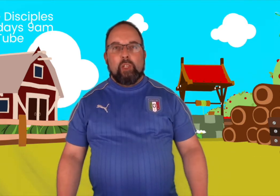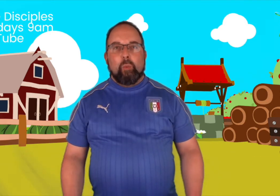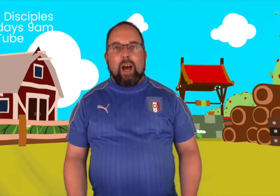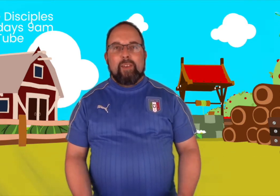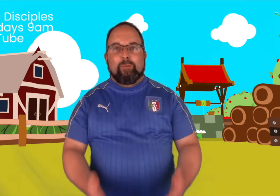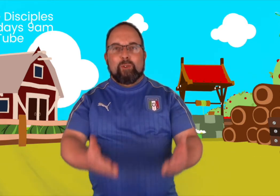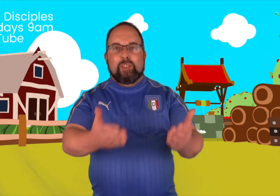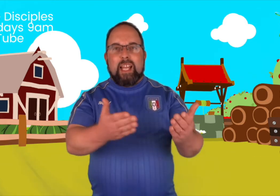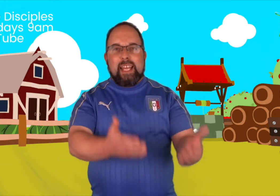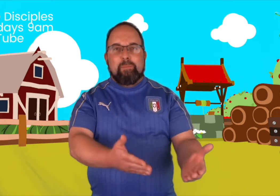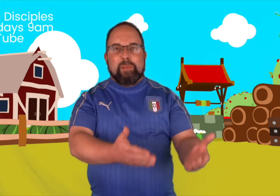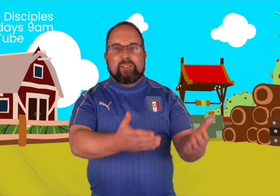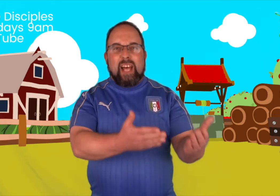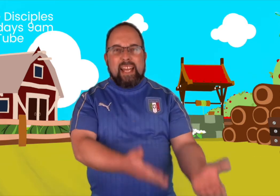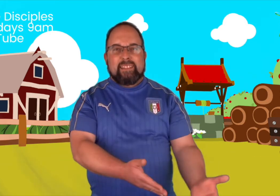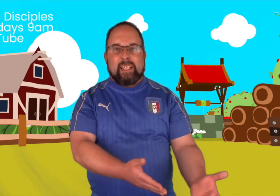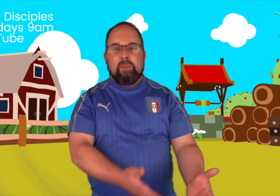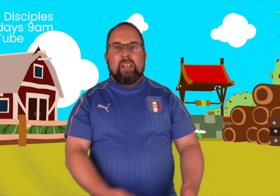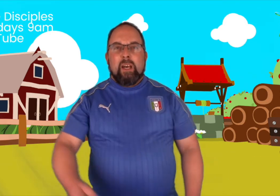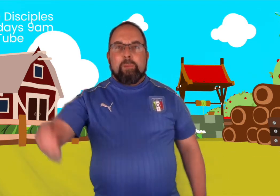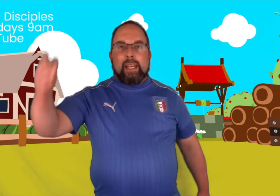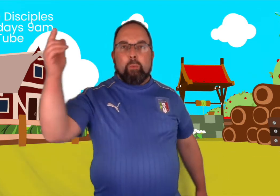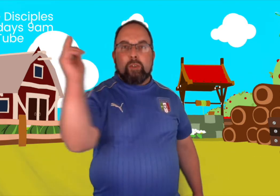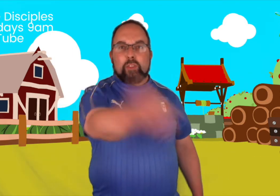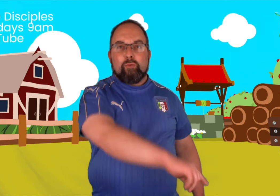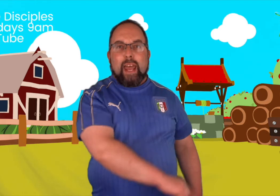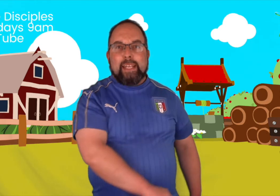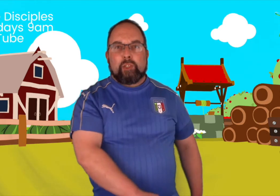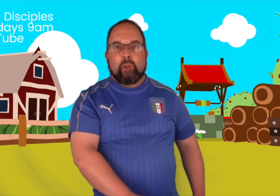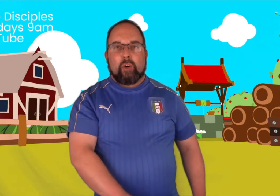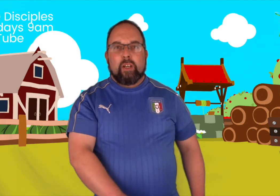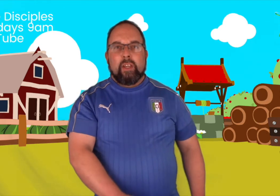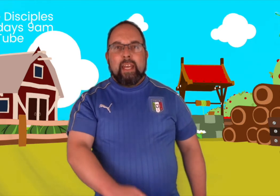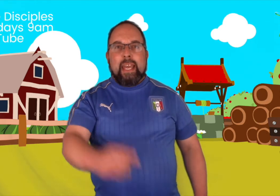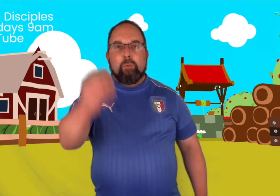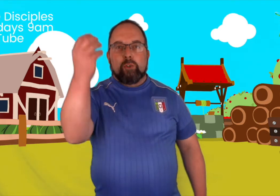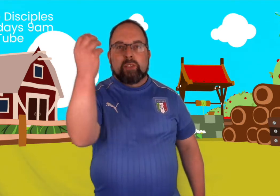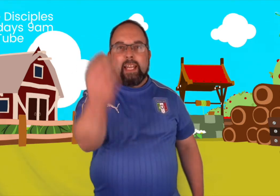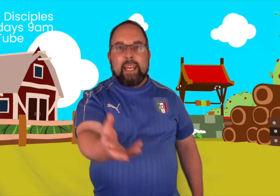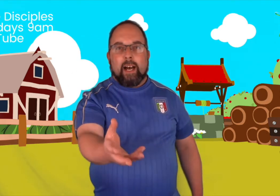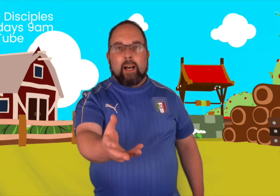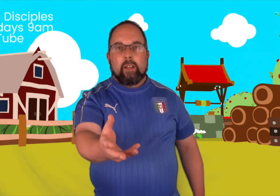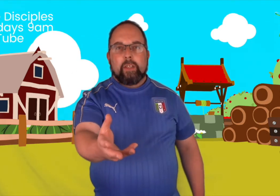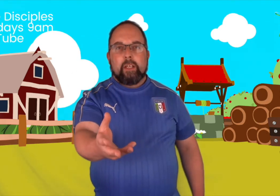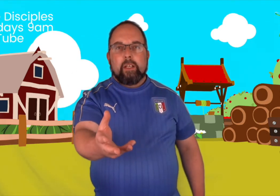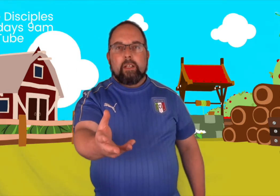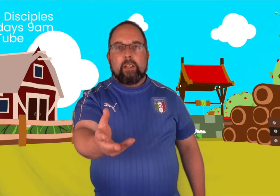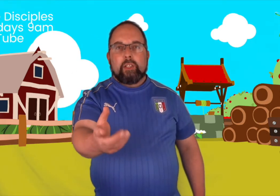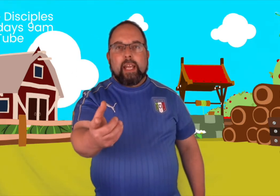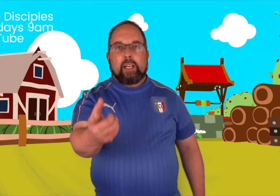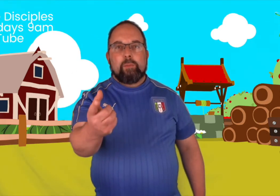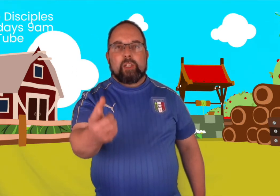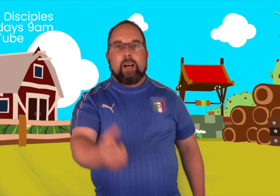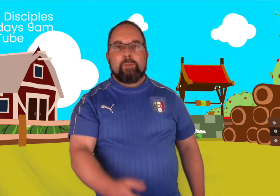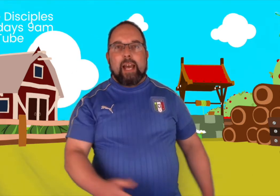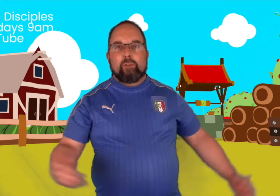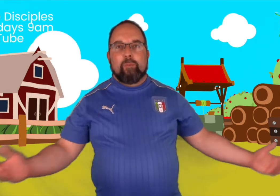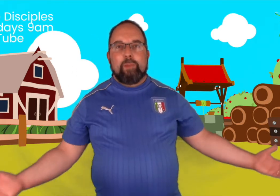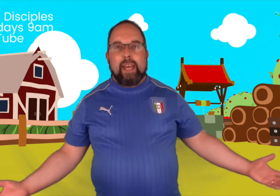wife was lying beside him, but it wasn't Rachel. It was Leah. Jacob jumped out of bed.